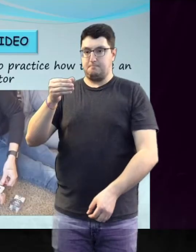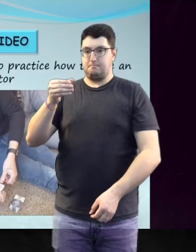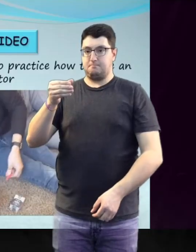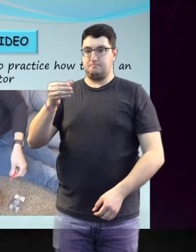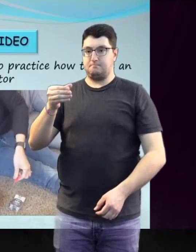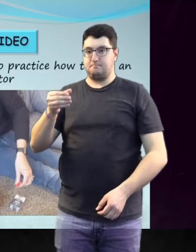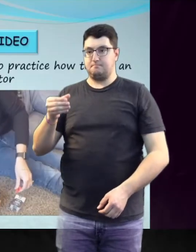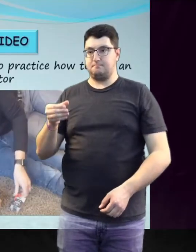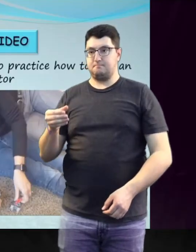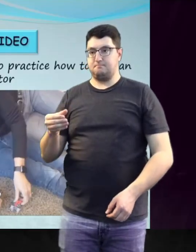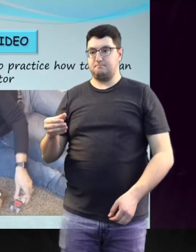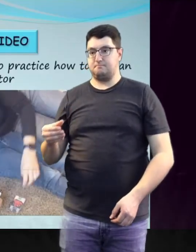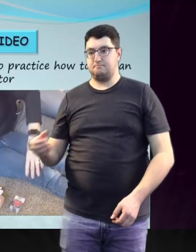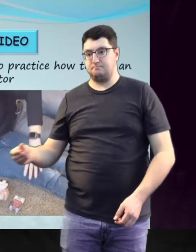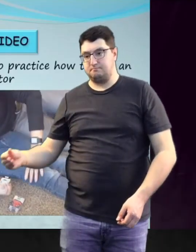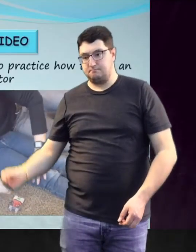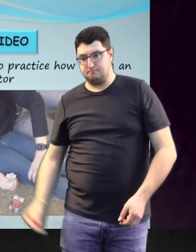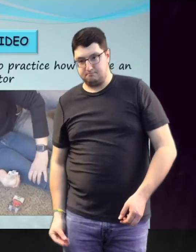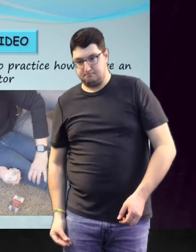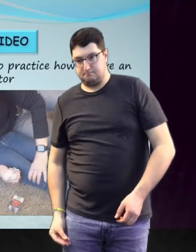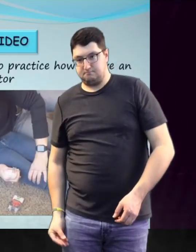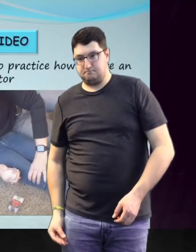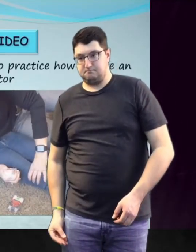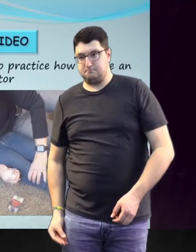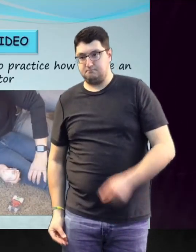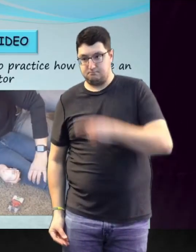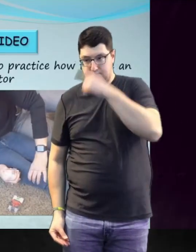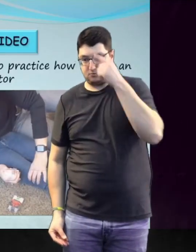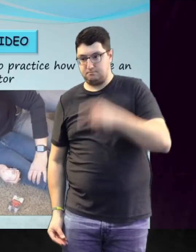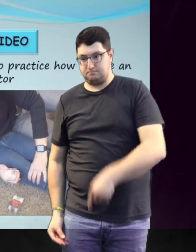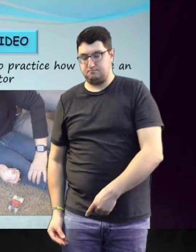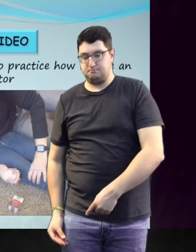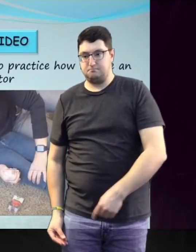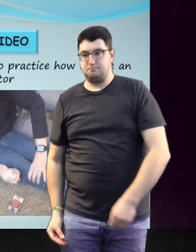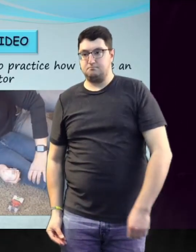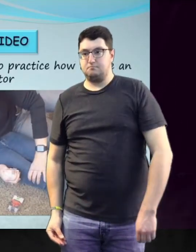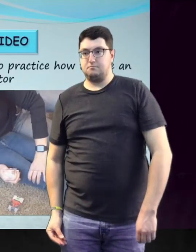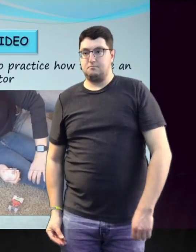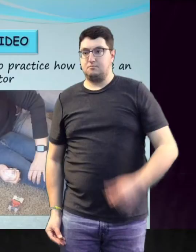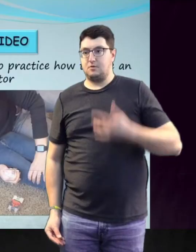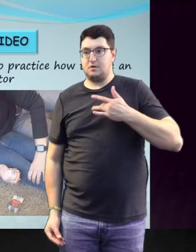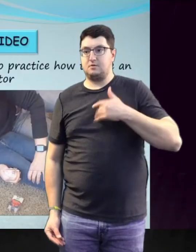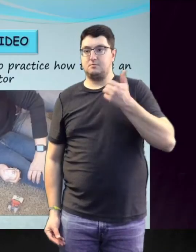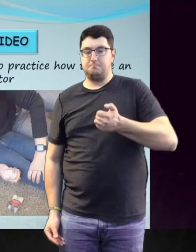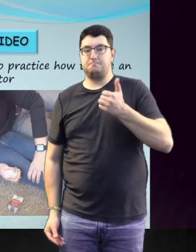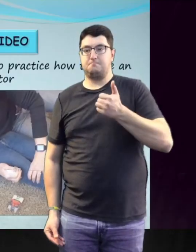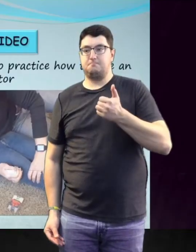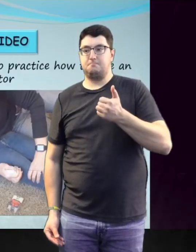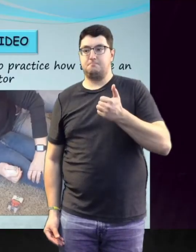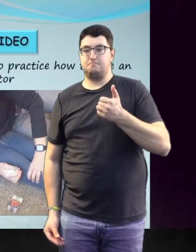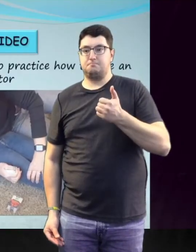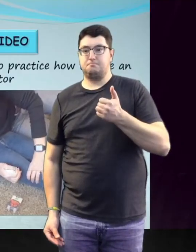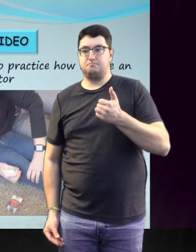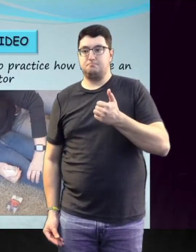Remove the red safety cap. Press the black tip into the outer middle thigh until you hear it click.